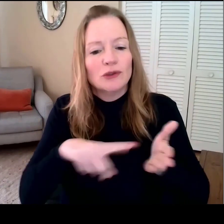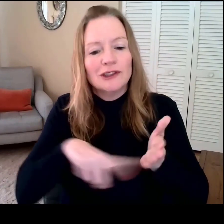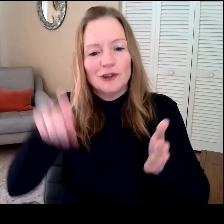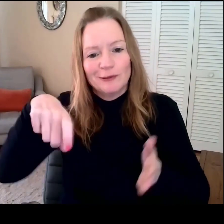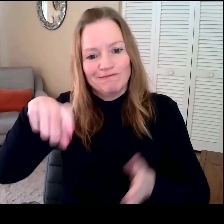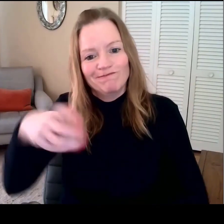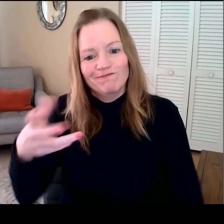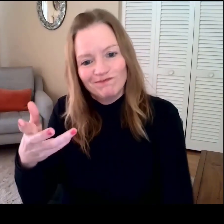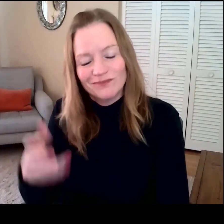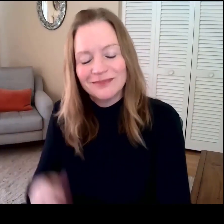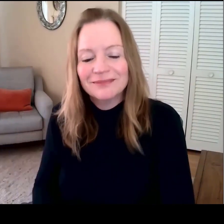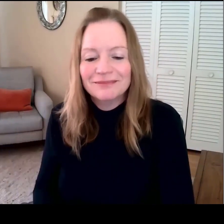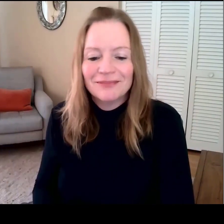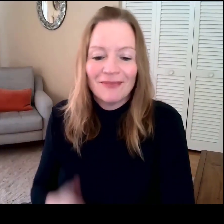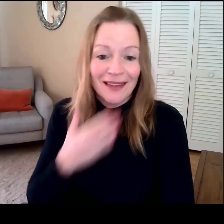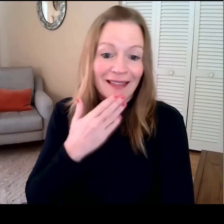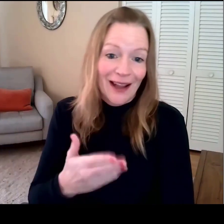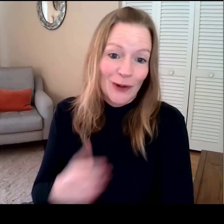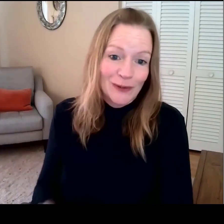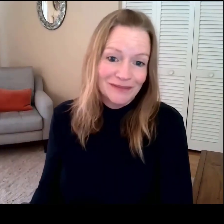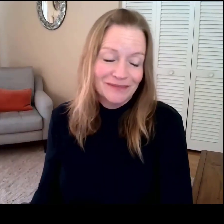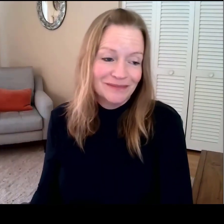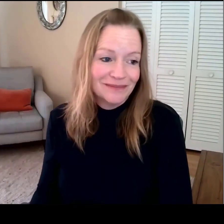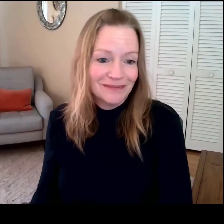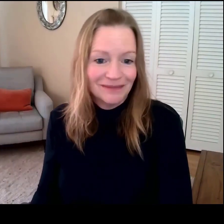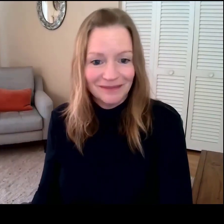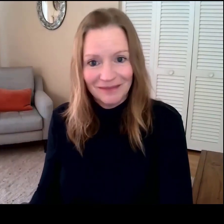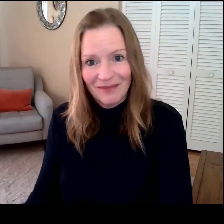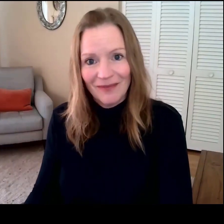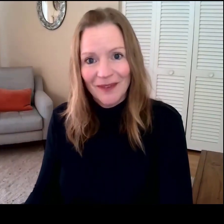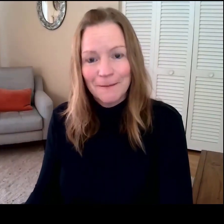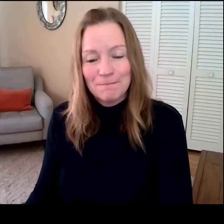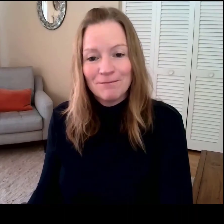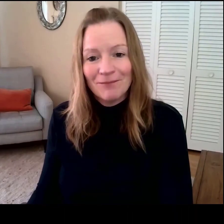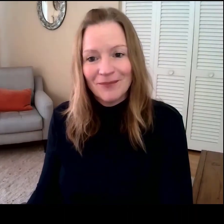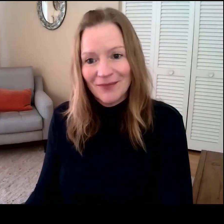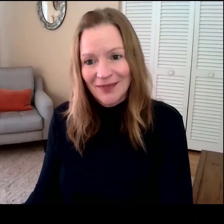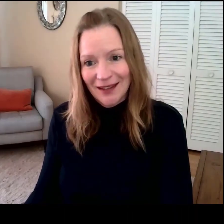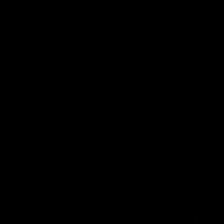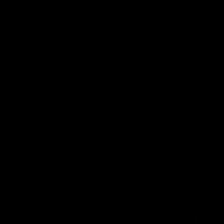This needs to be addressed with future research. Thank you. Youaj4 Danny 1 You 1 4